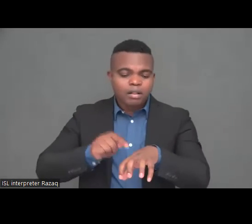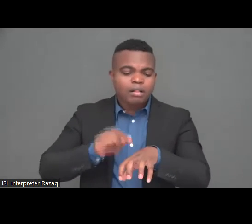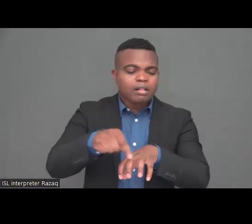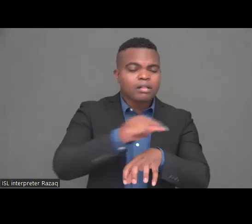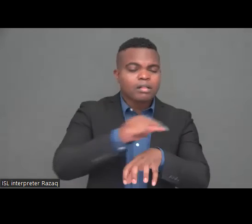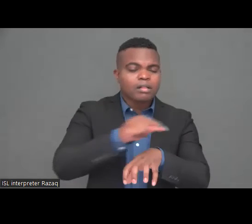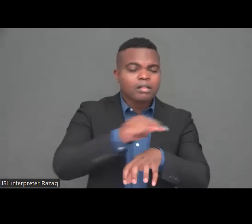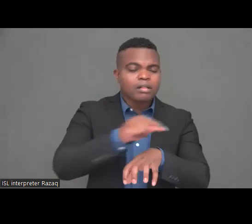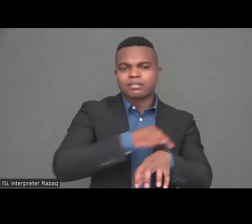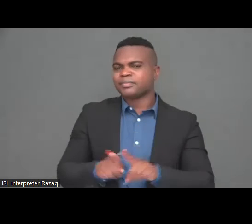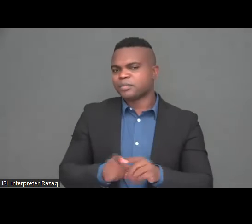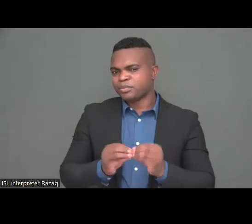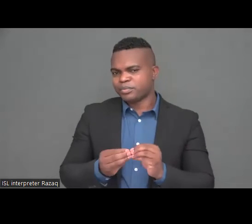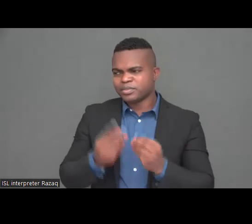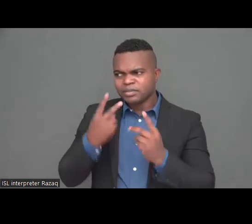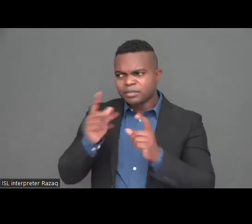but also in a way